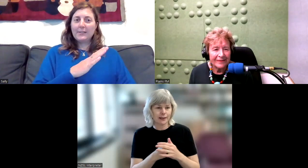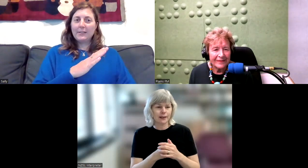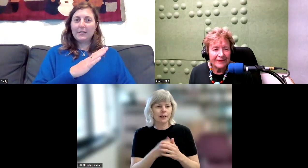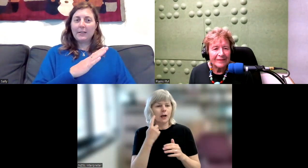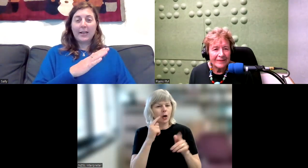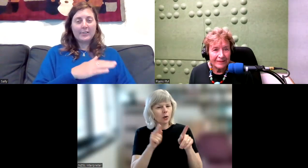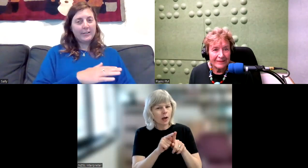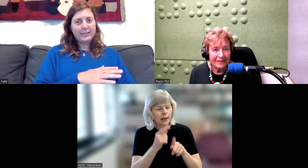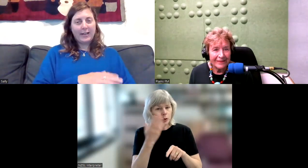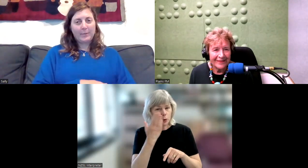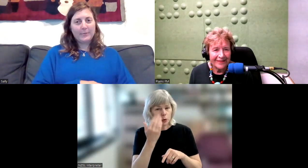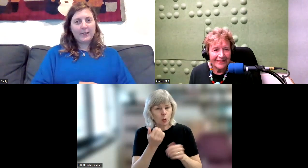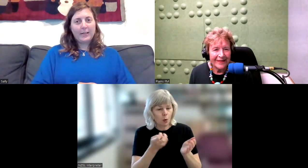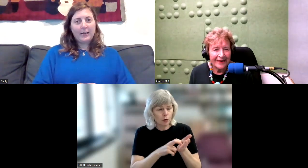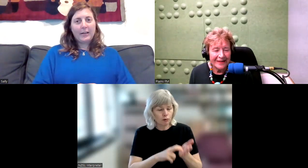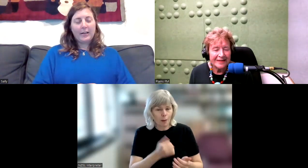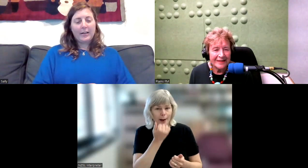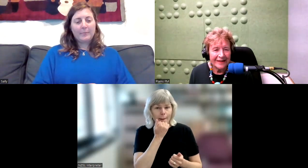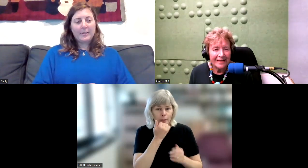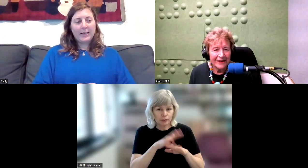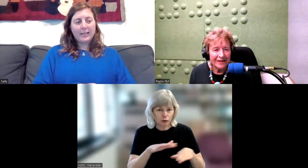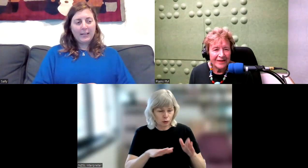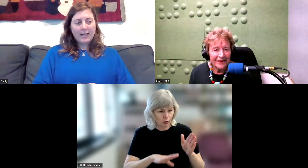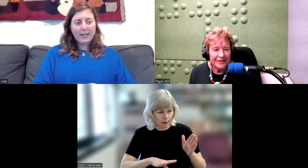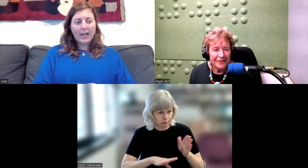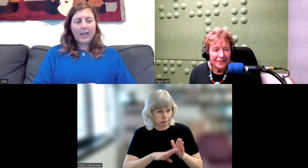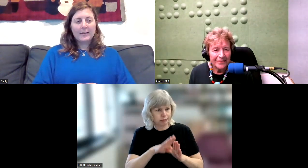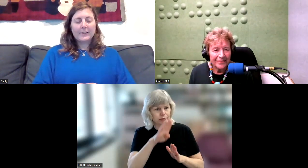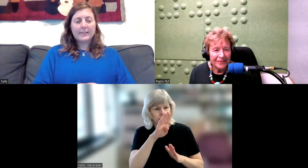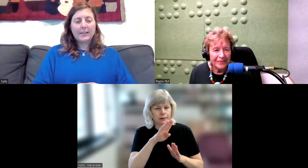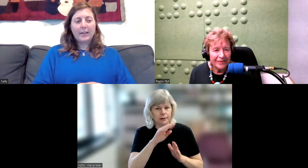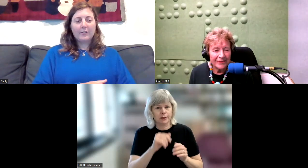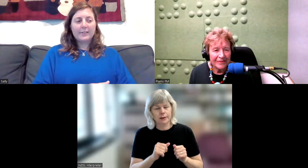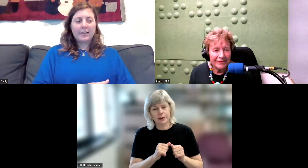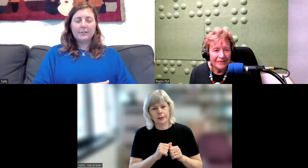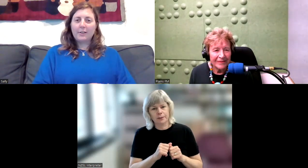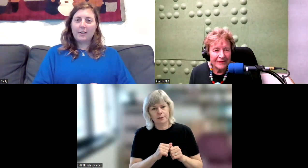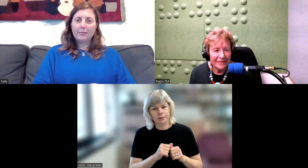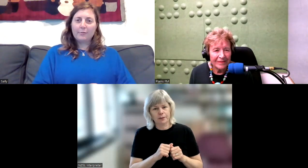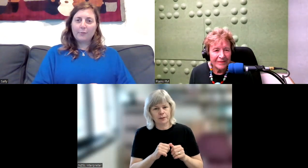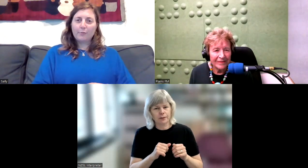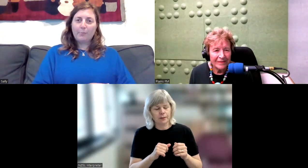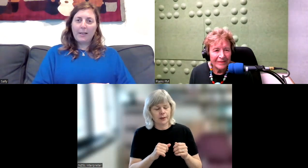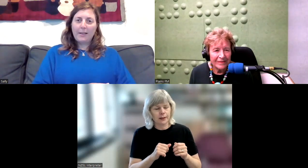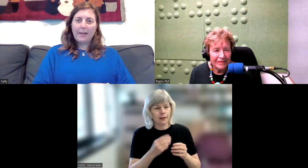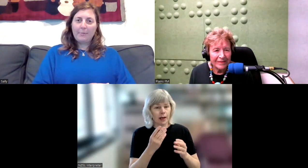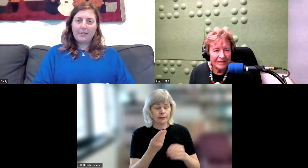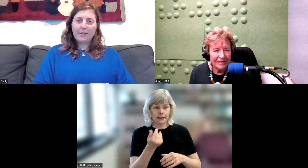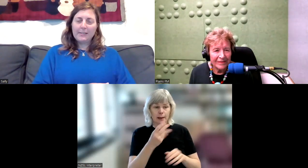at certain times, particularly as a result of rubella epidemics.